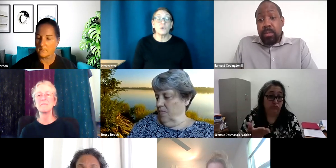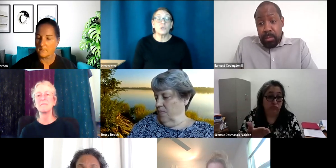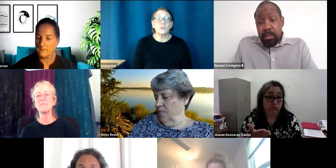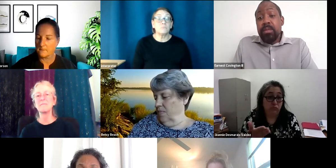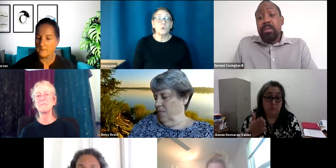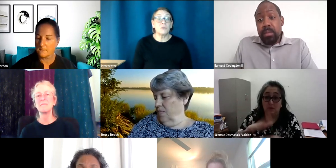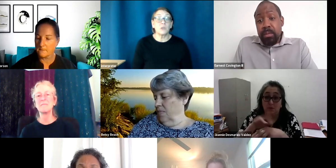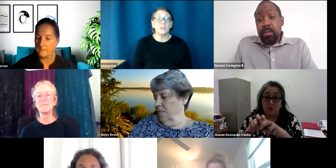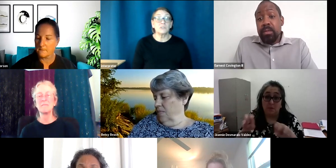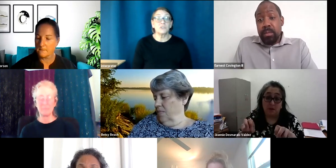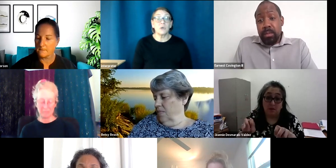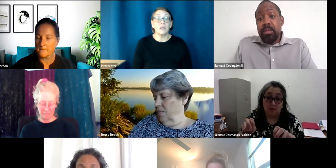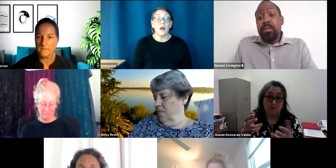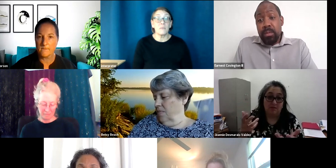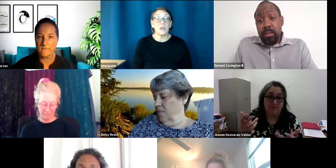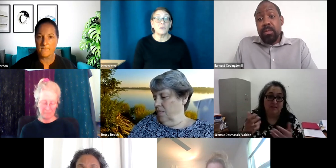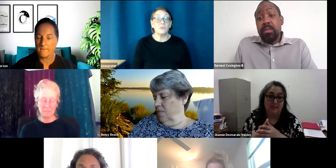could, would be willing to do it on the panel.